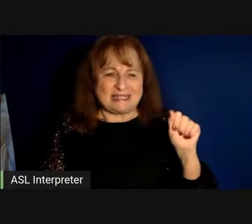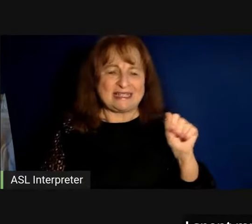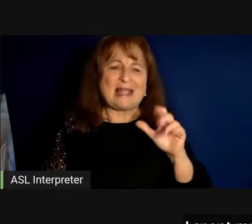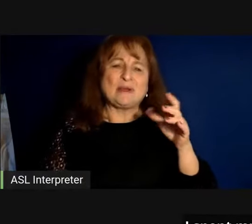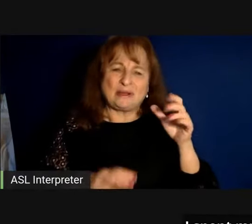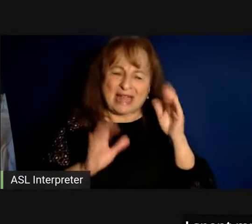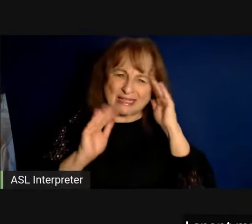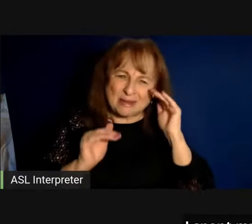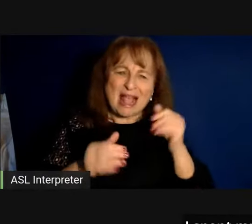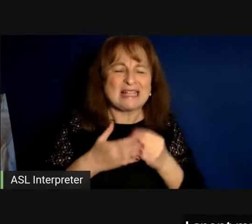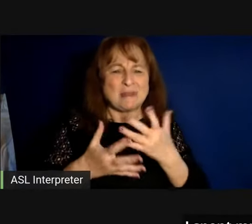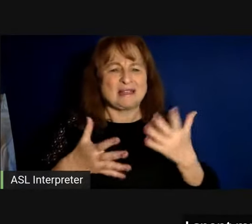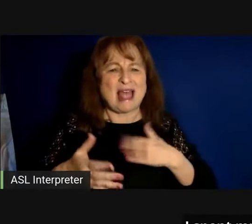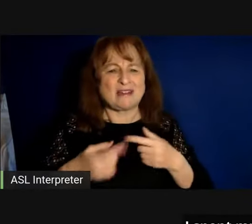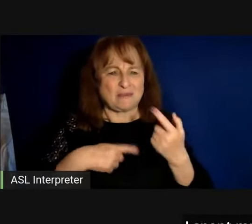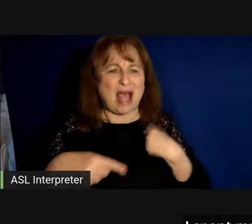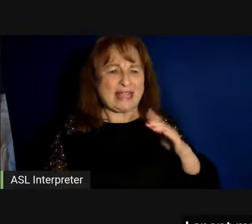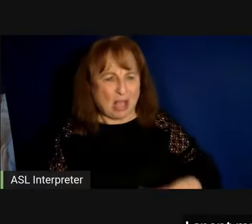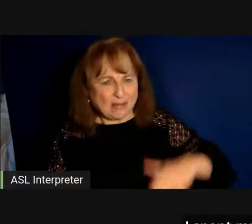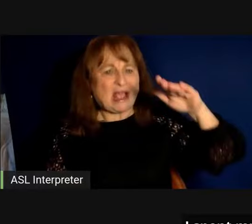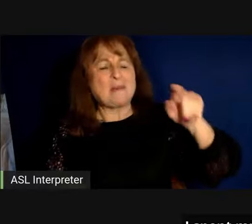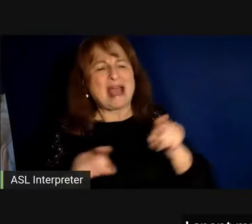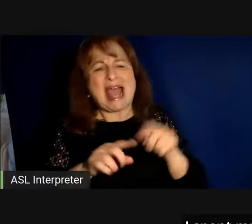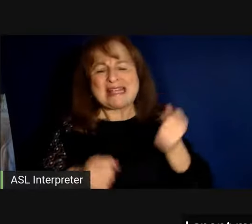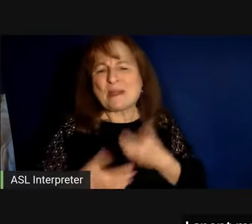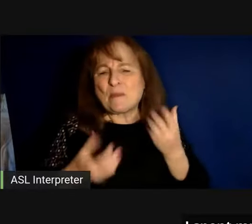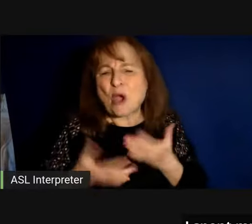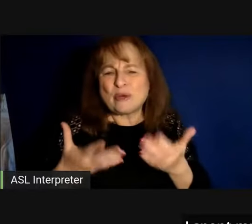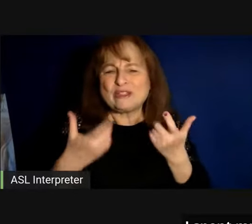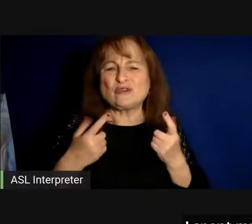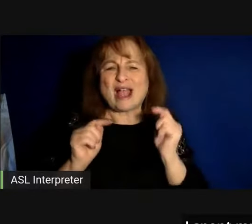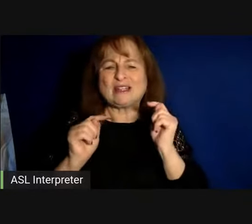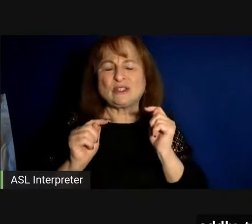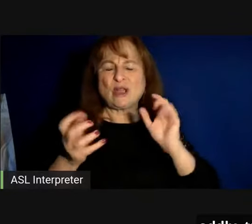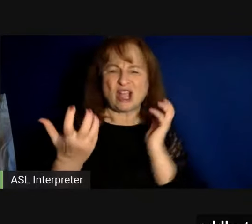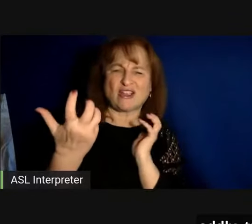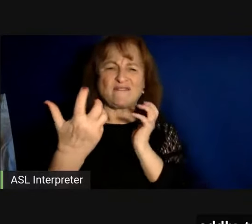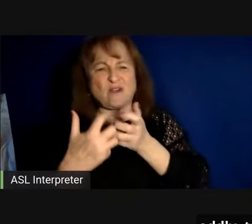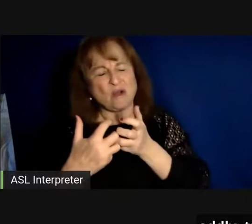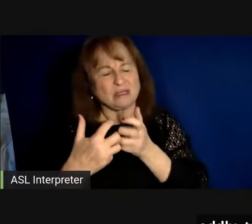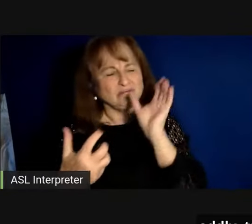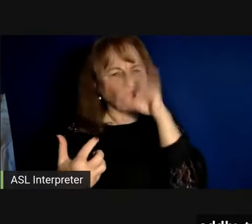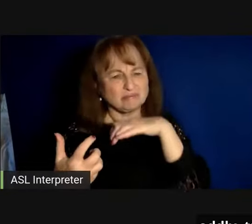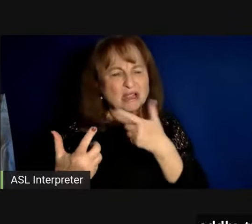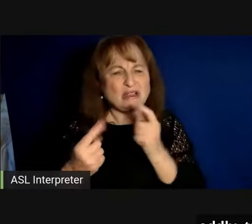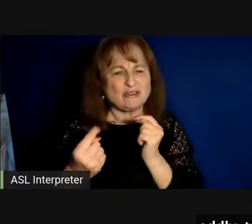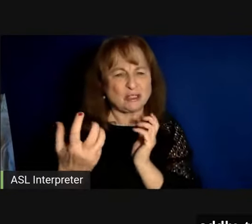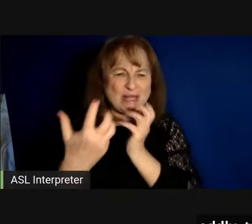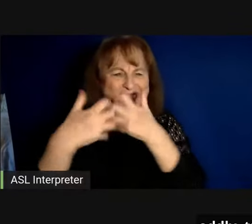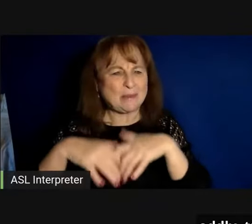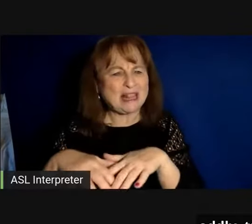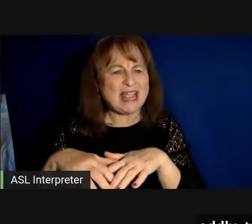i spent much of my coming up as a poet trying to conform oddly trying to assimilate